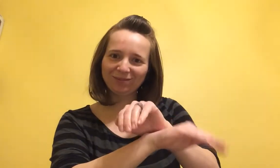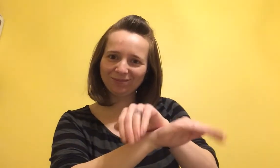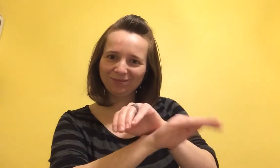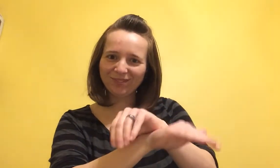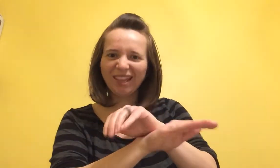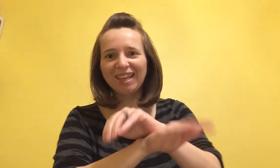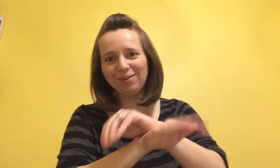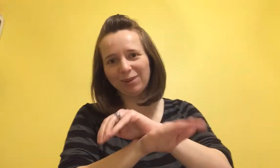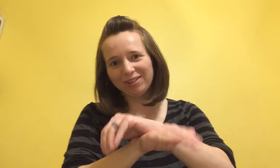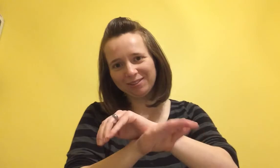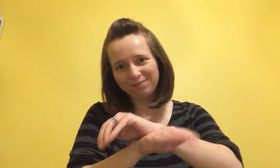ladybug